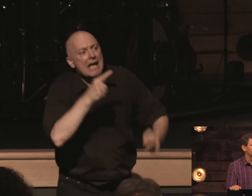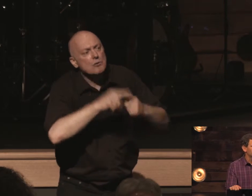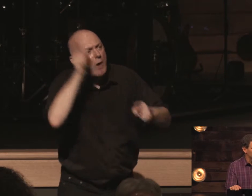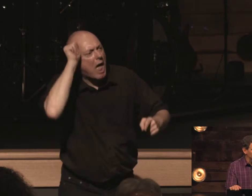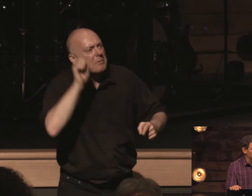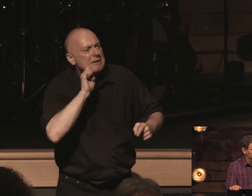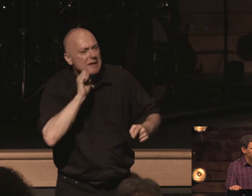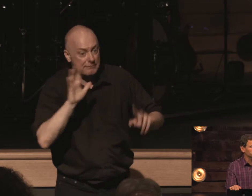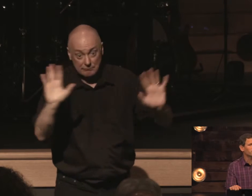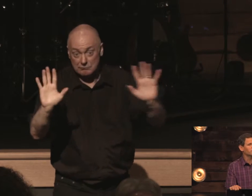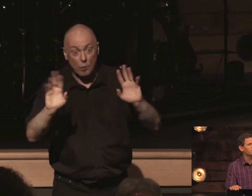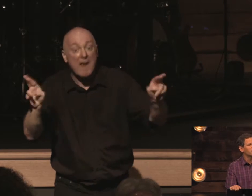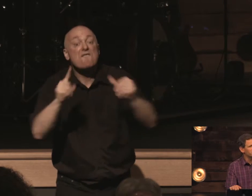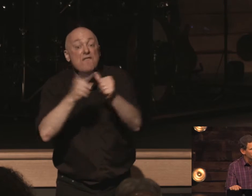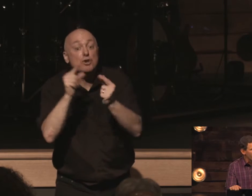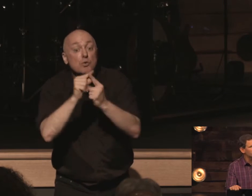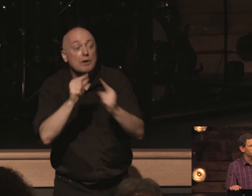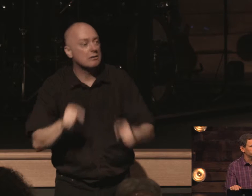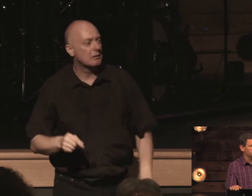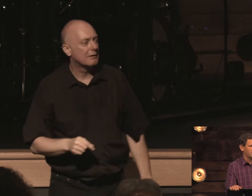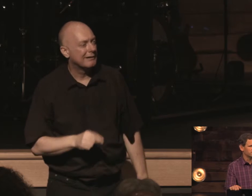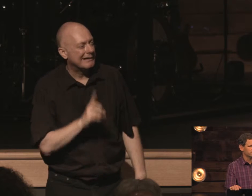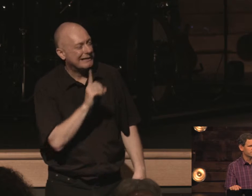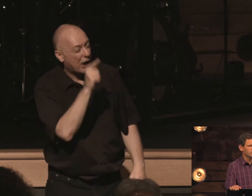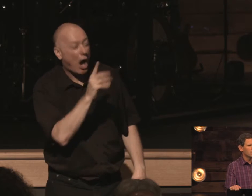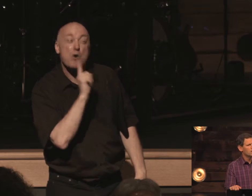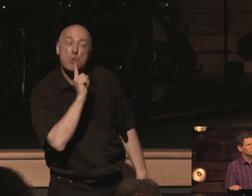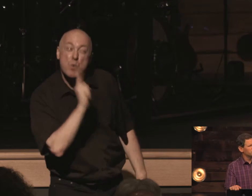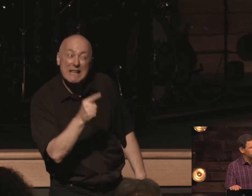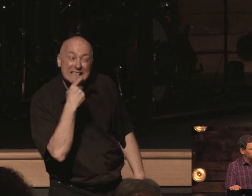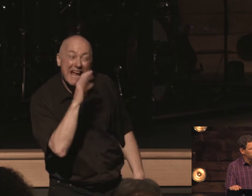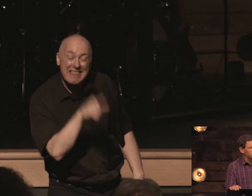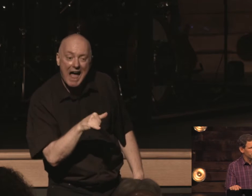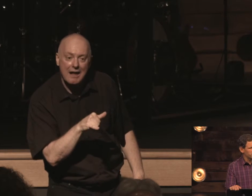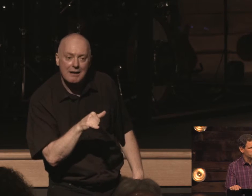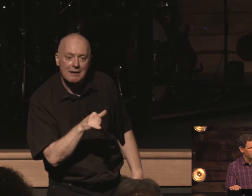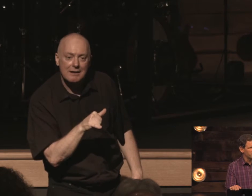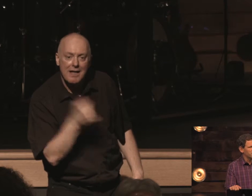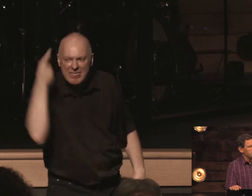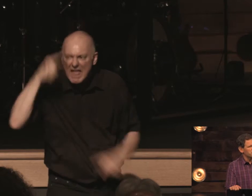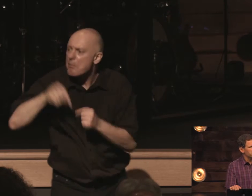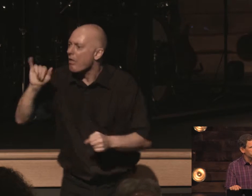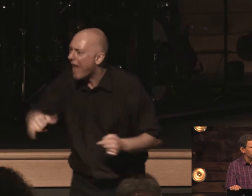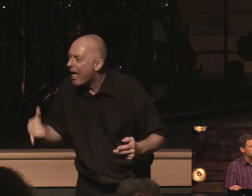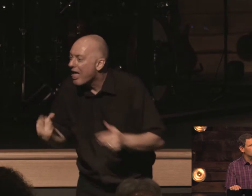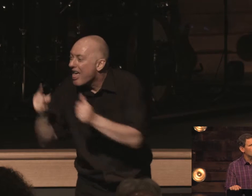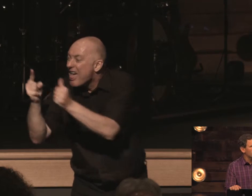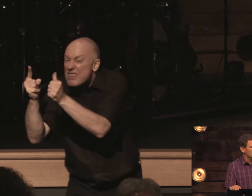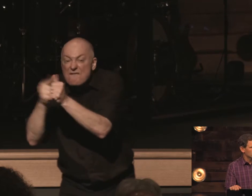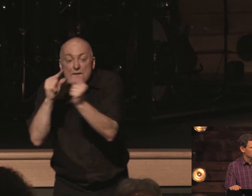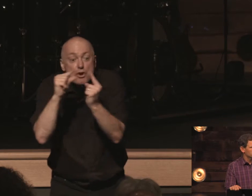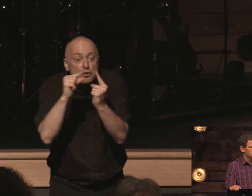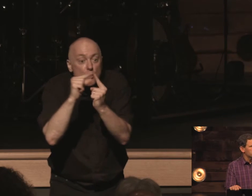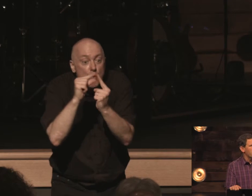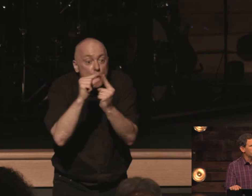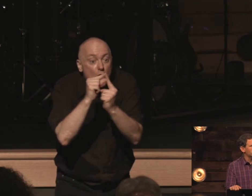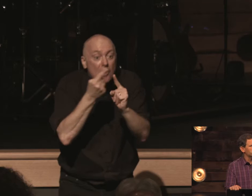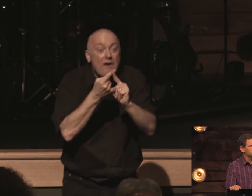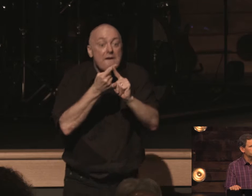these were his first words did god really say so just think about that for a second the first words out of the